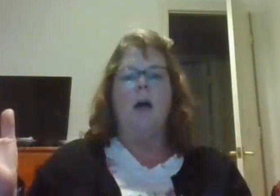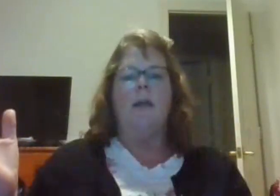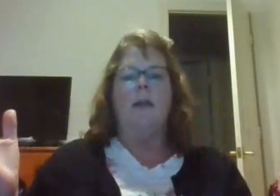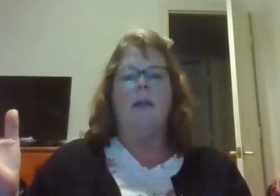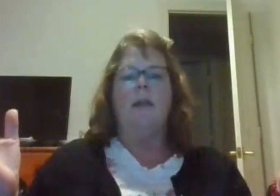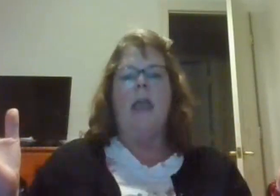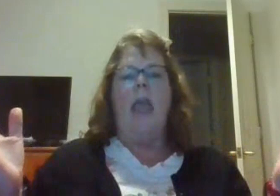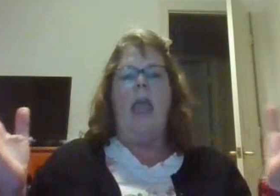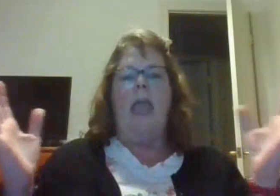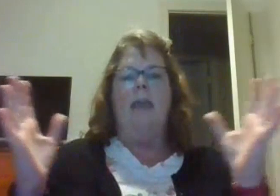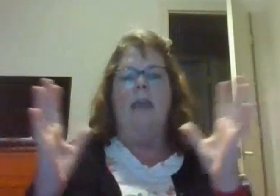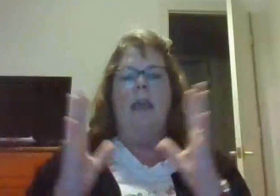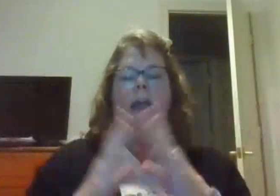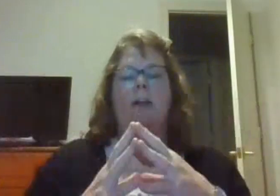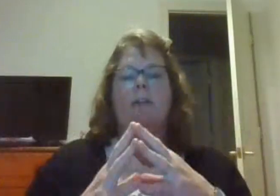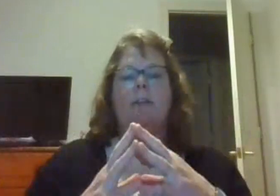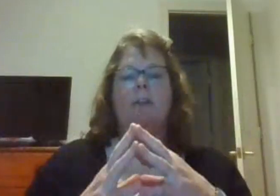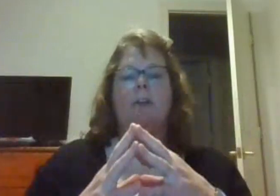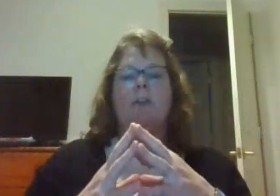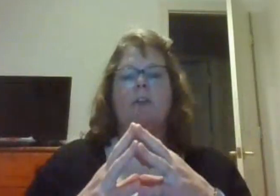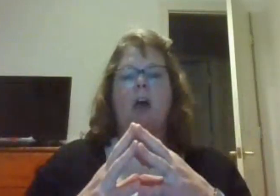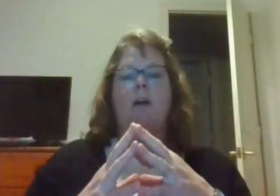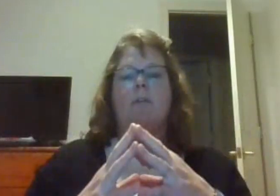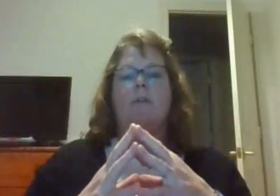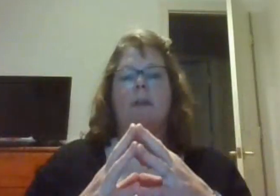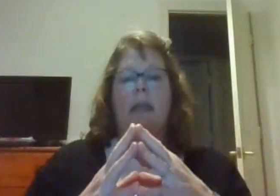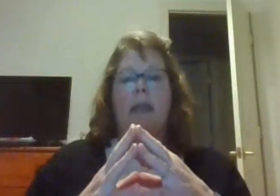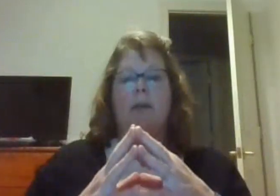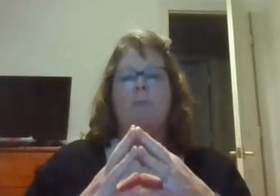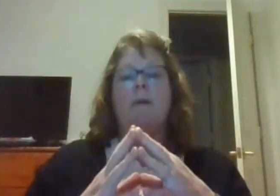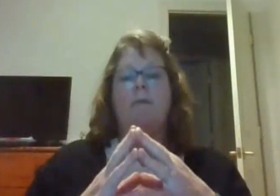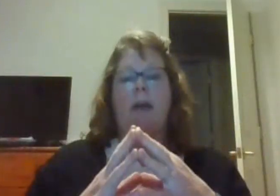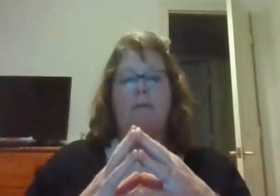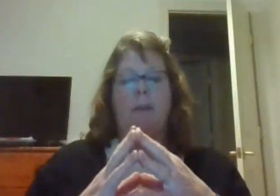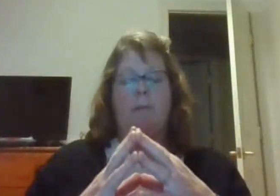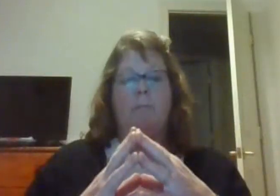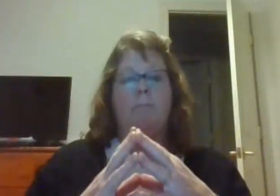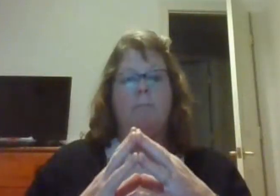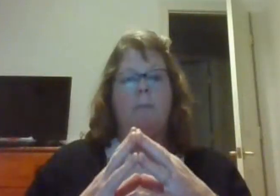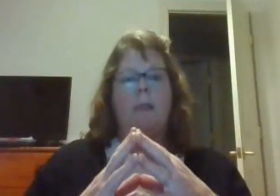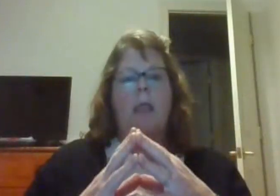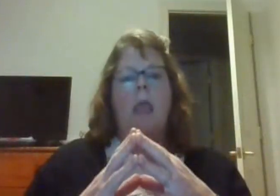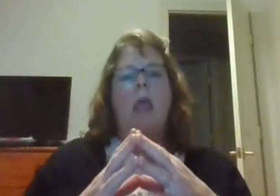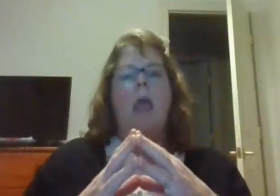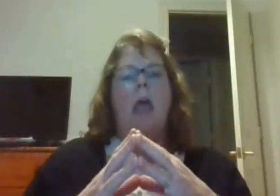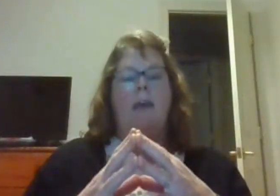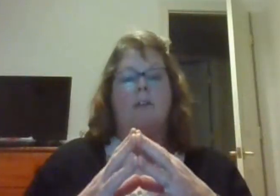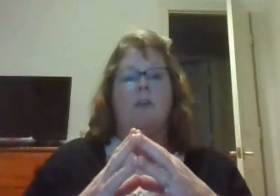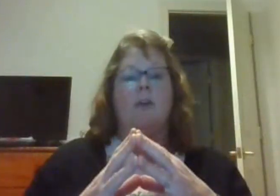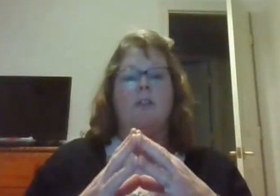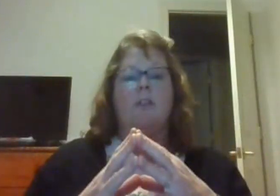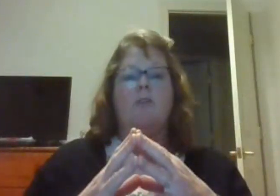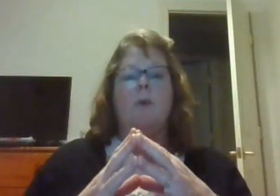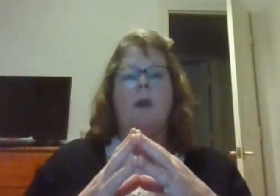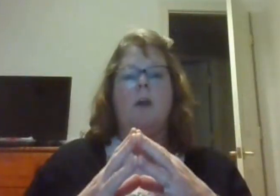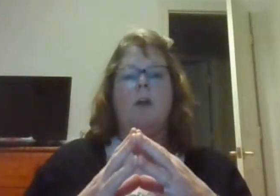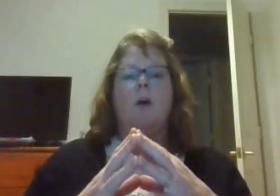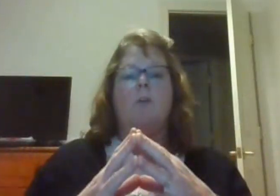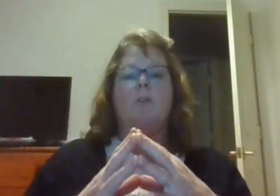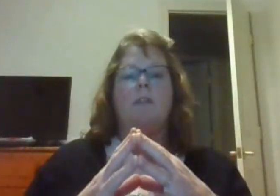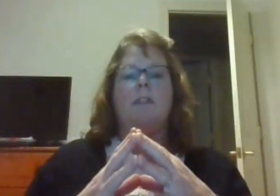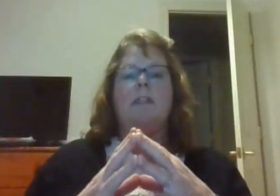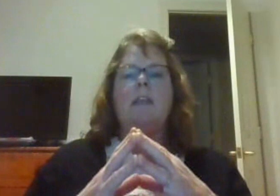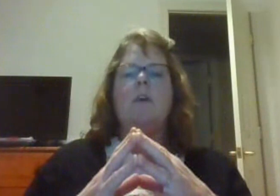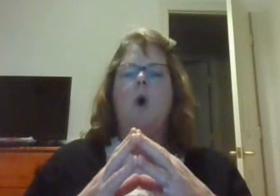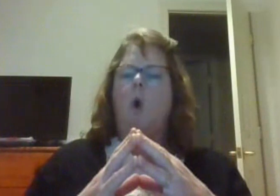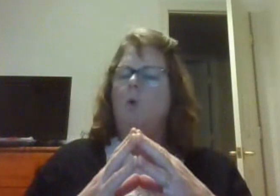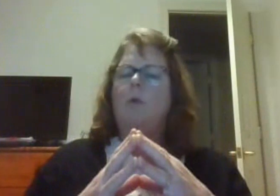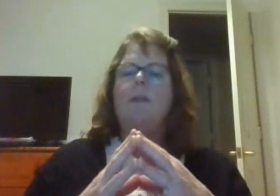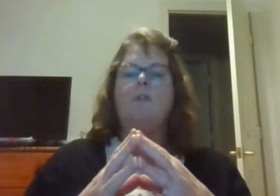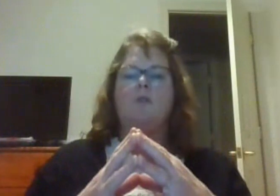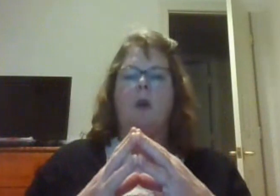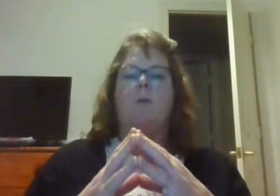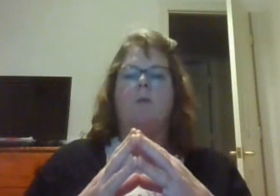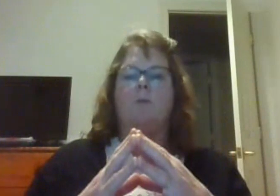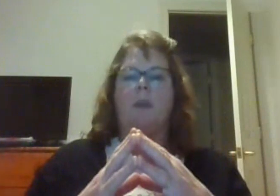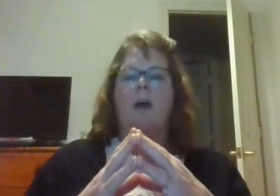God and inheritors of the kingdom of heaven. As Christians, we are called to see the holy struggles